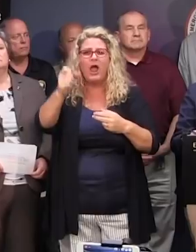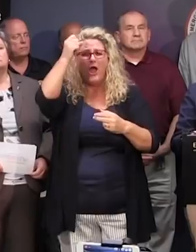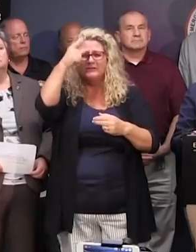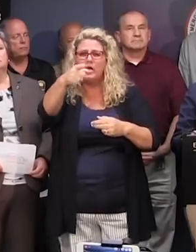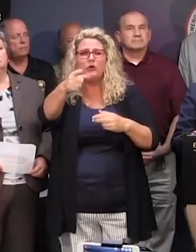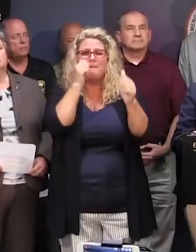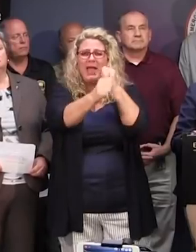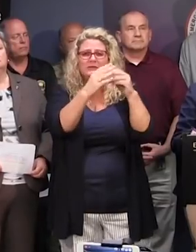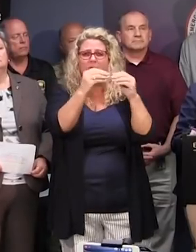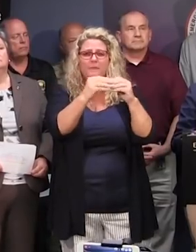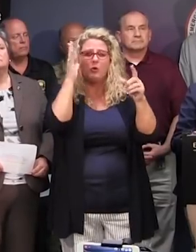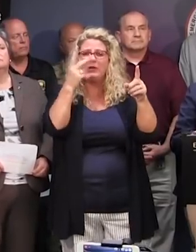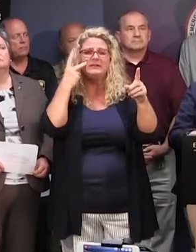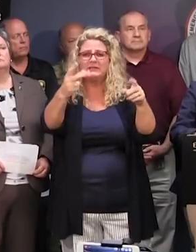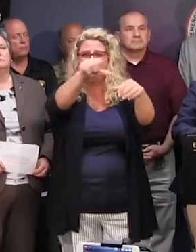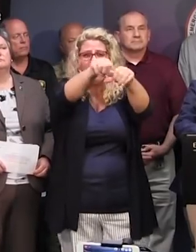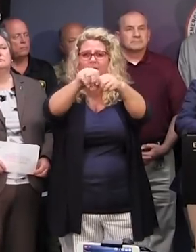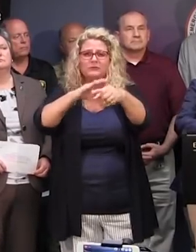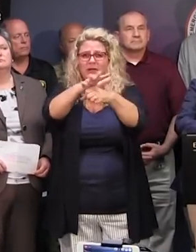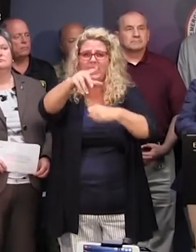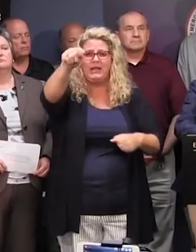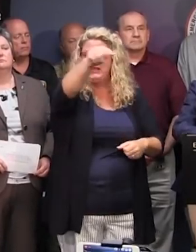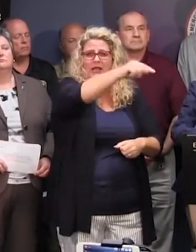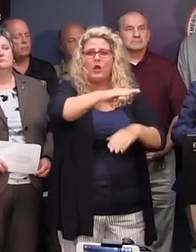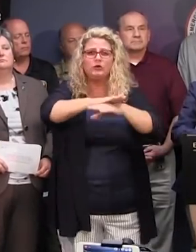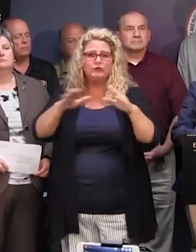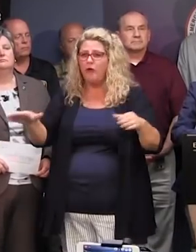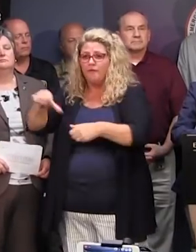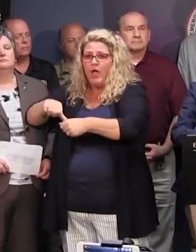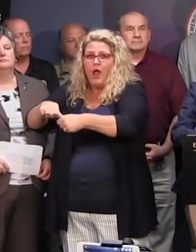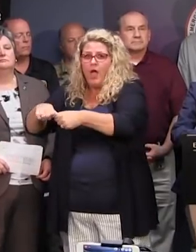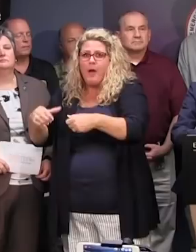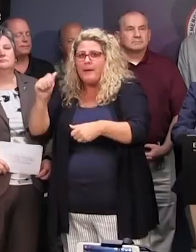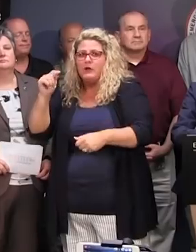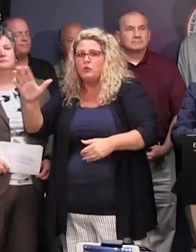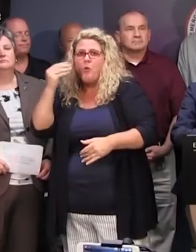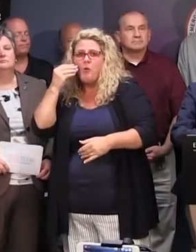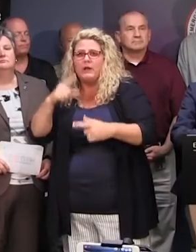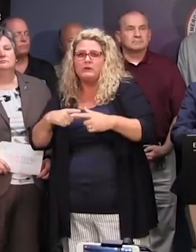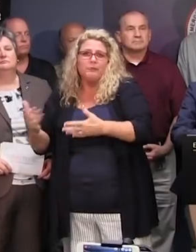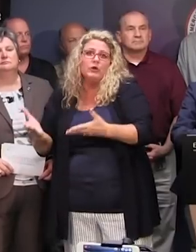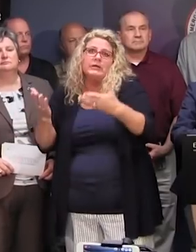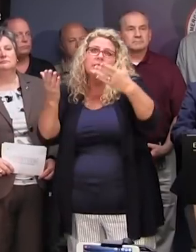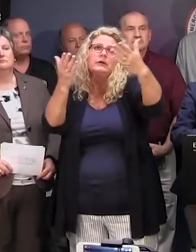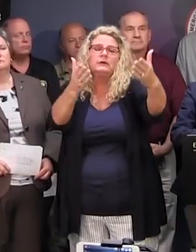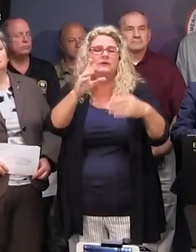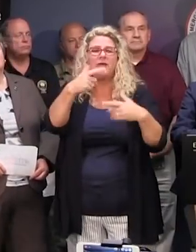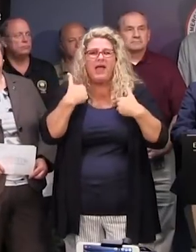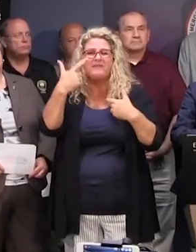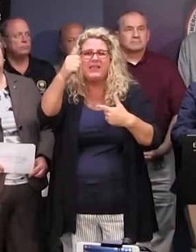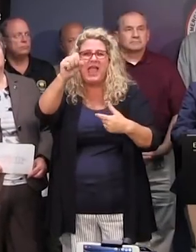find gas supplies are readily available. With regard to our utility partners, we're in good shape.